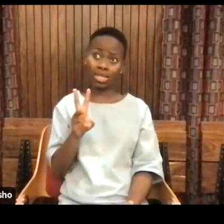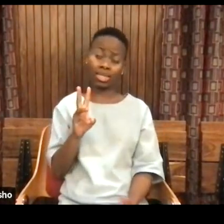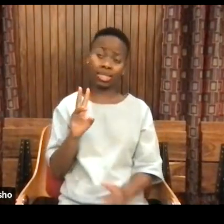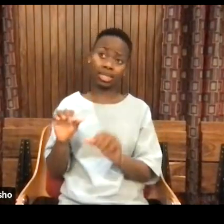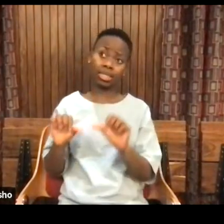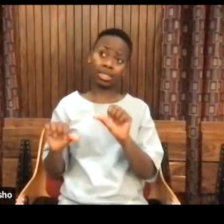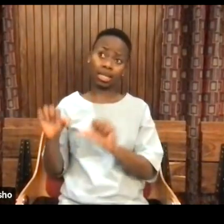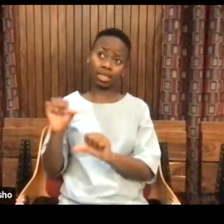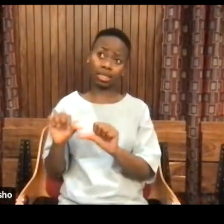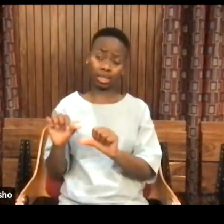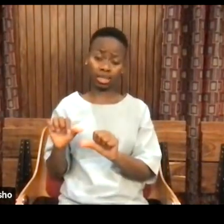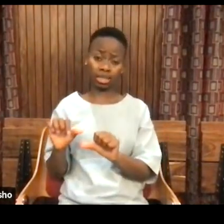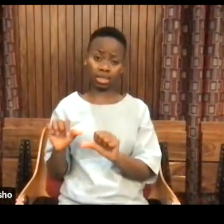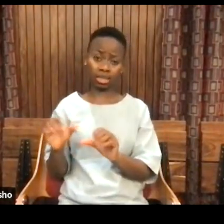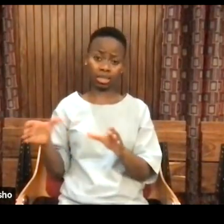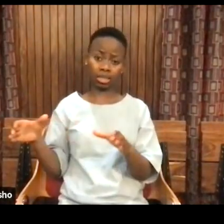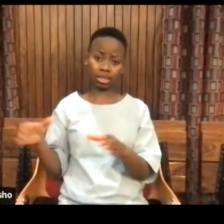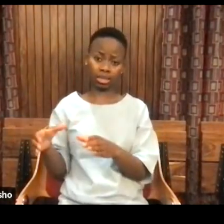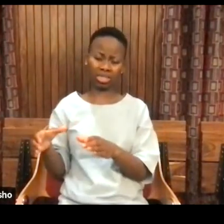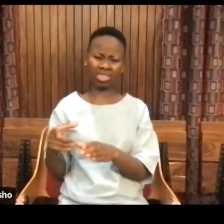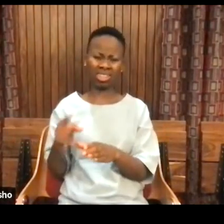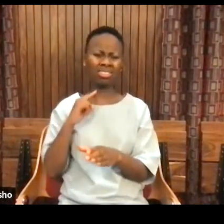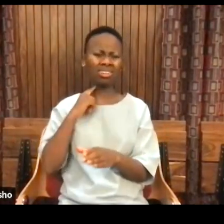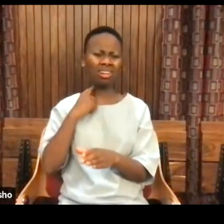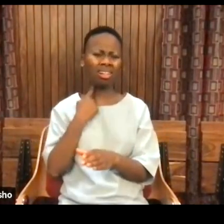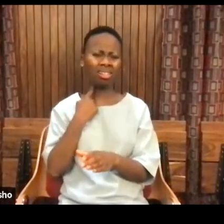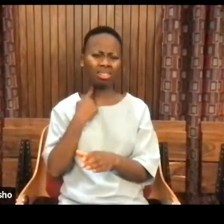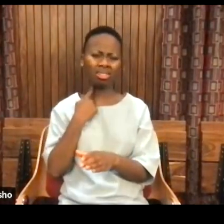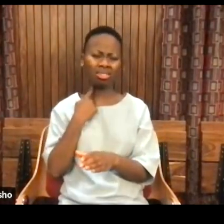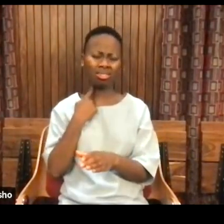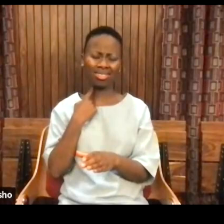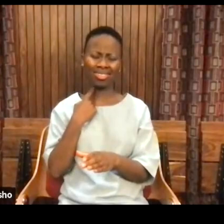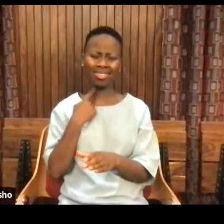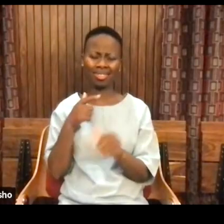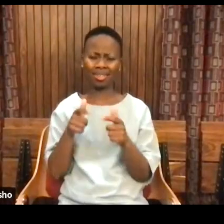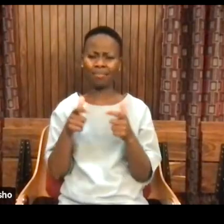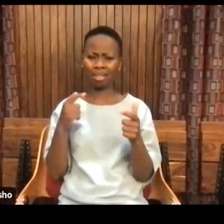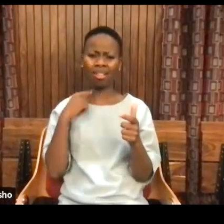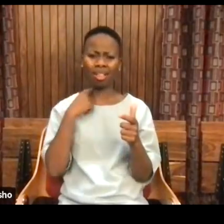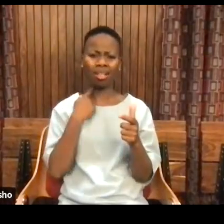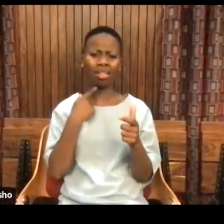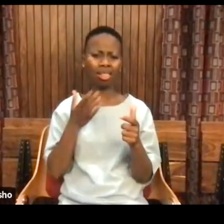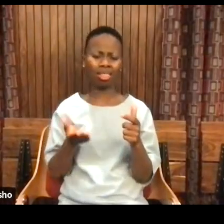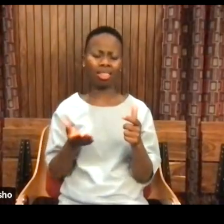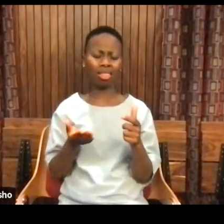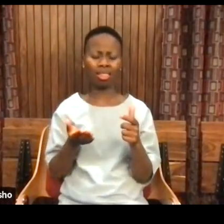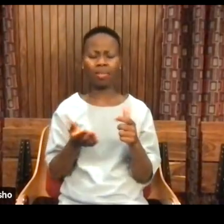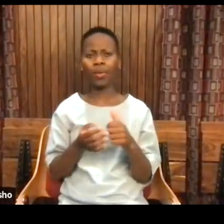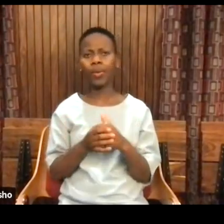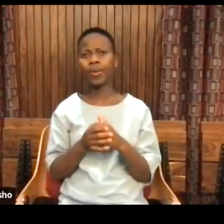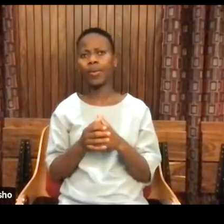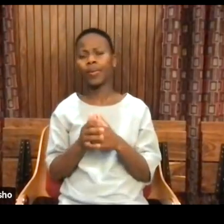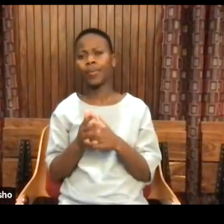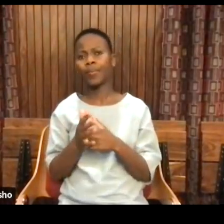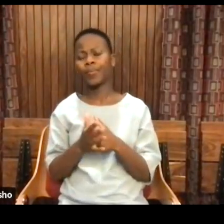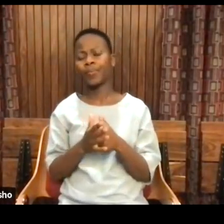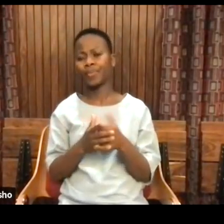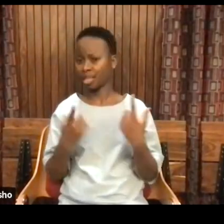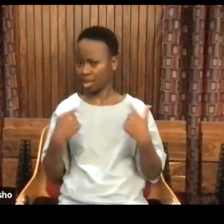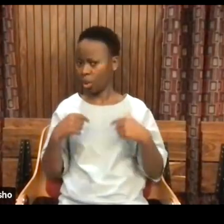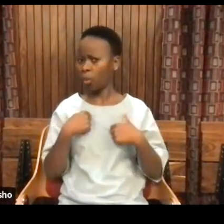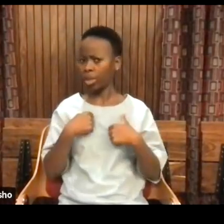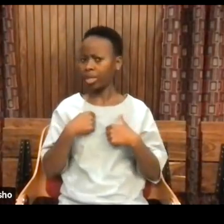conference, you know, that is a huge lie. We've made this world.